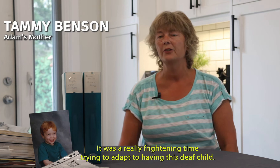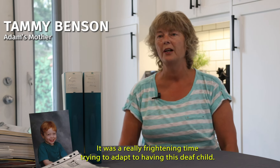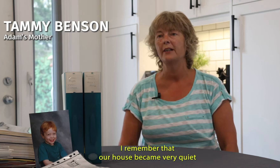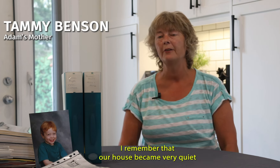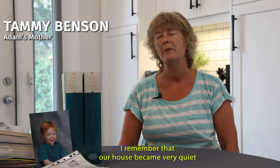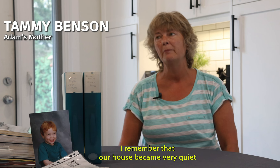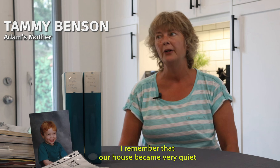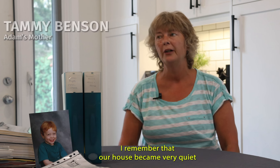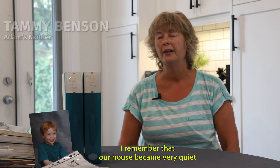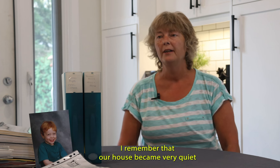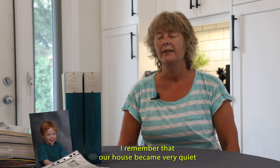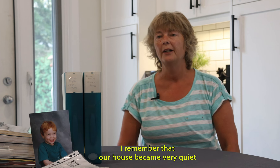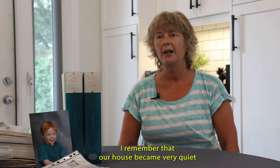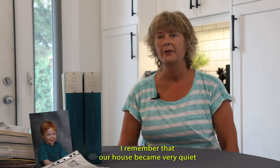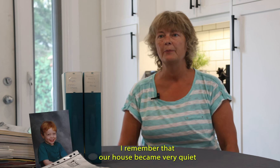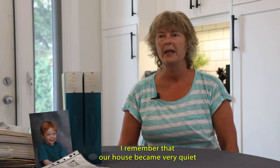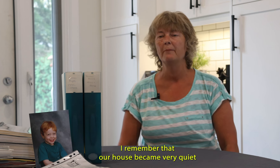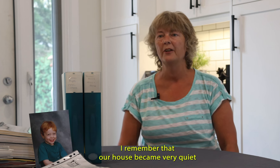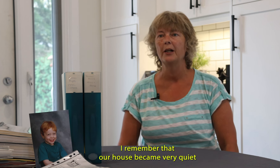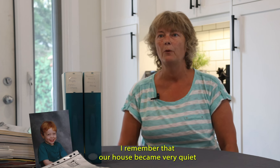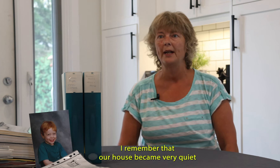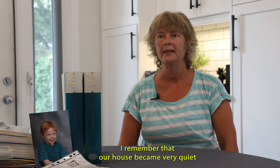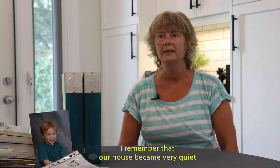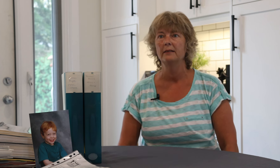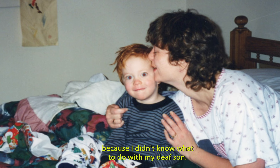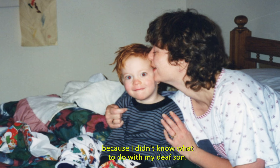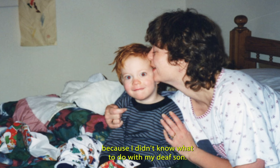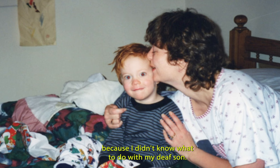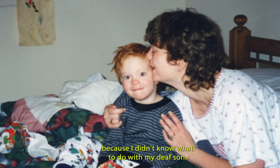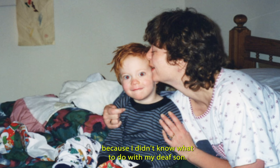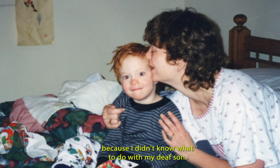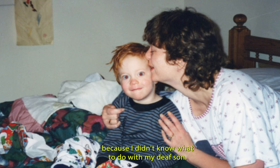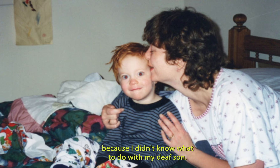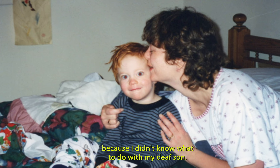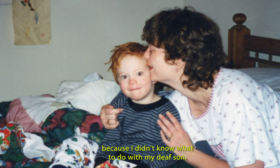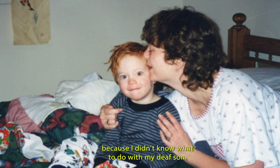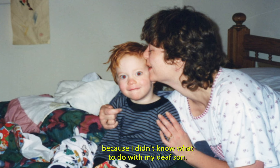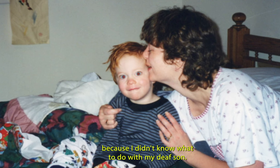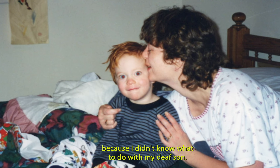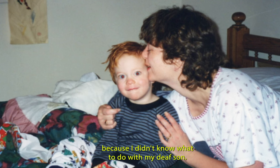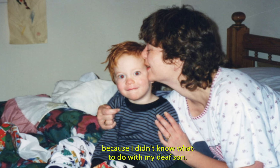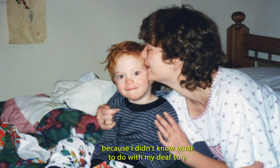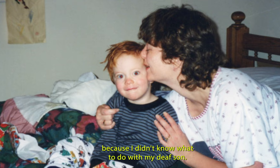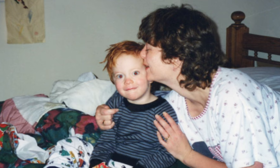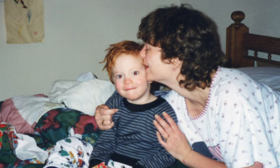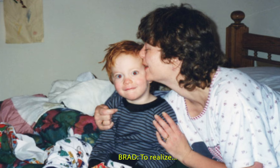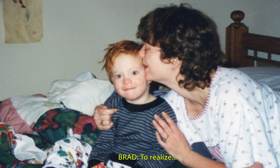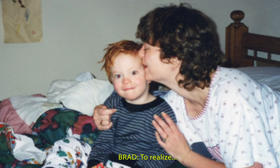child. I remember that our house became very quiet because I didn't know what to do with my deaf son. And to